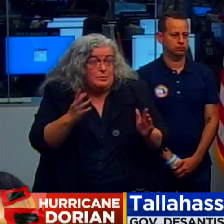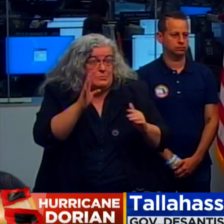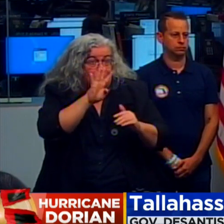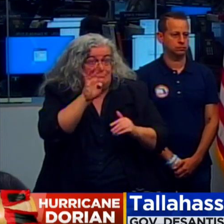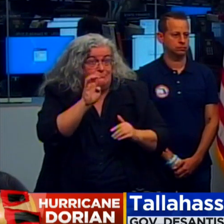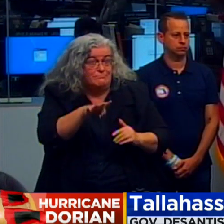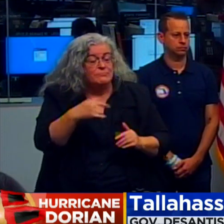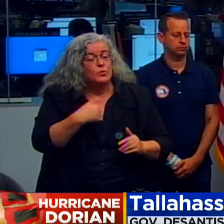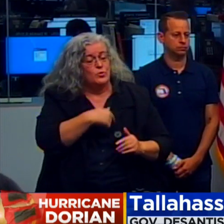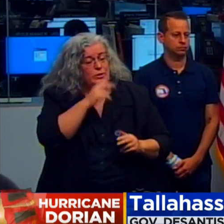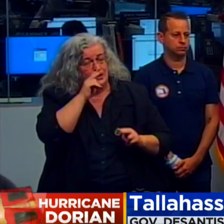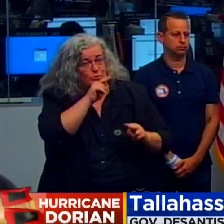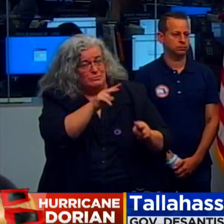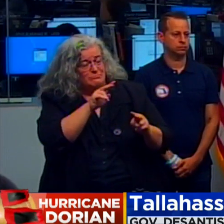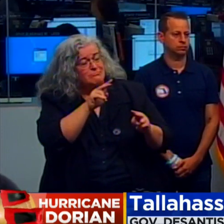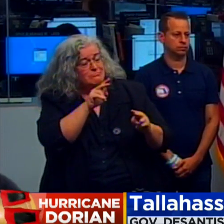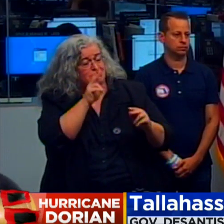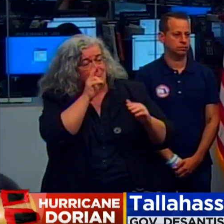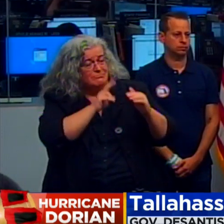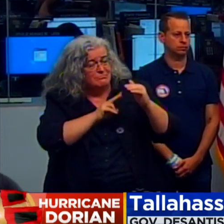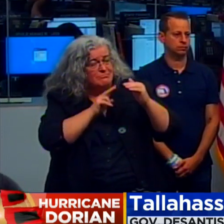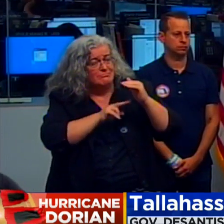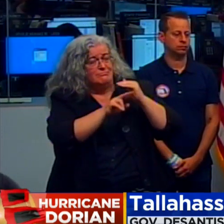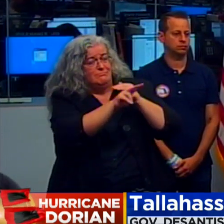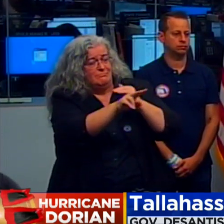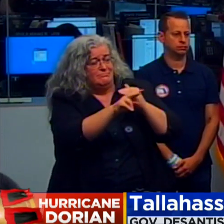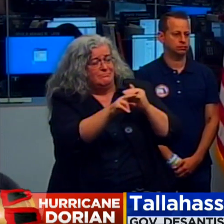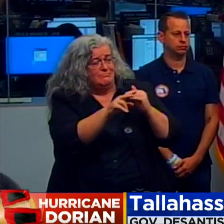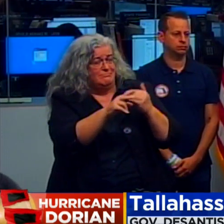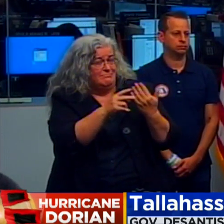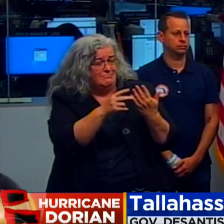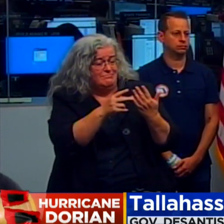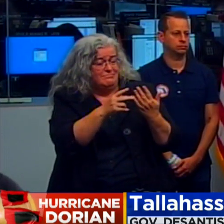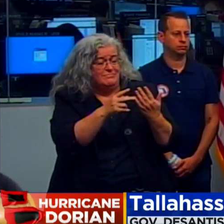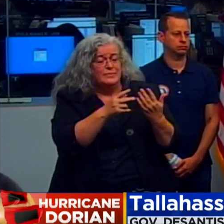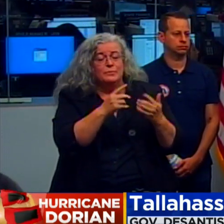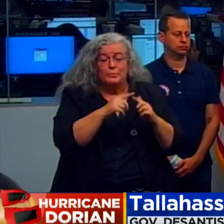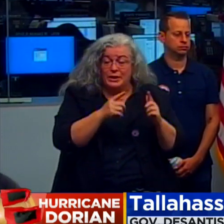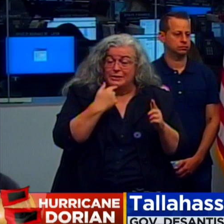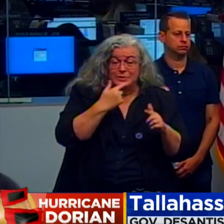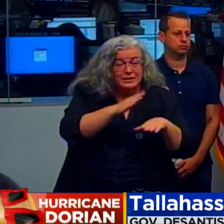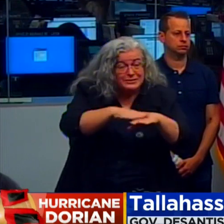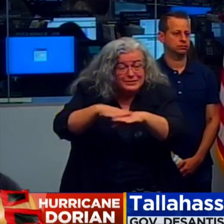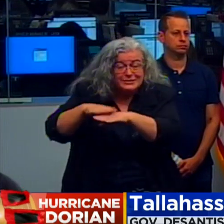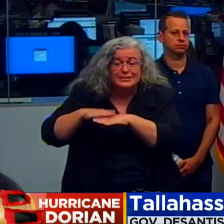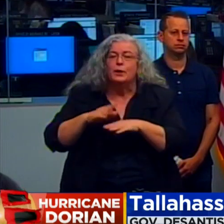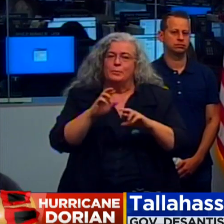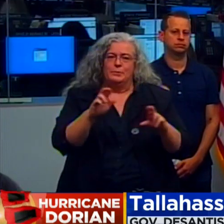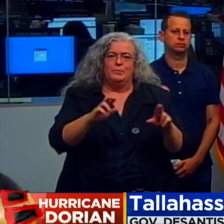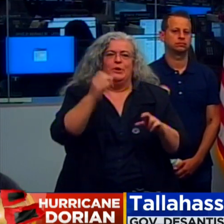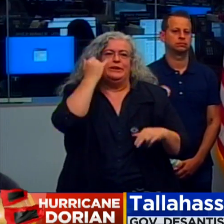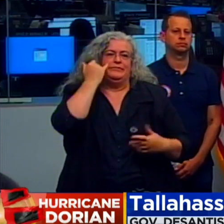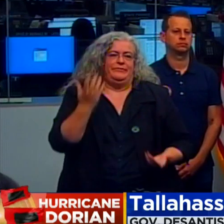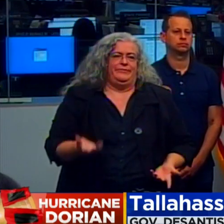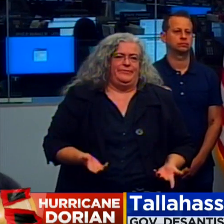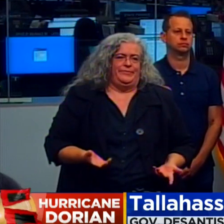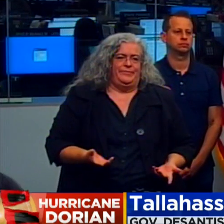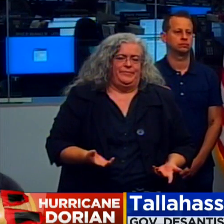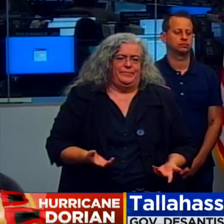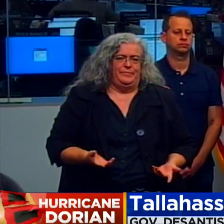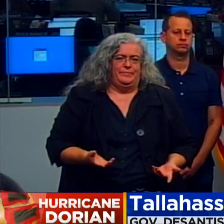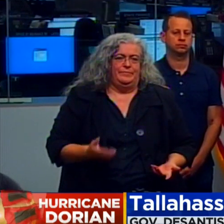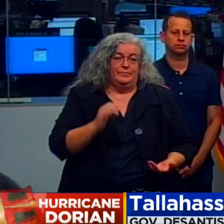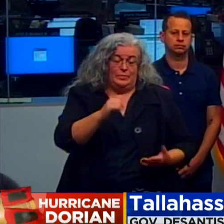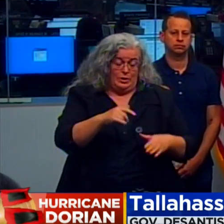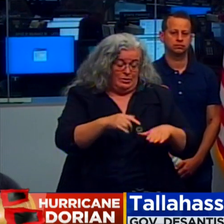not every path of this storm has the same probability, but you've got to be prepared for that. And I think those communities are going to